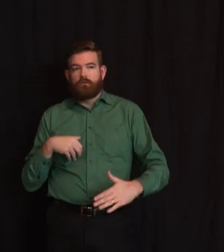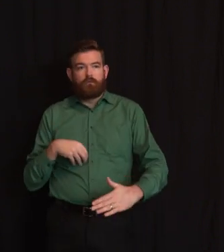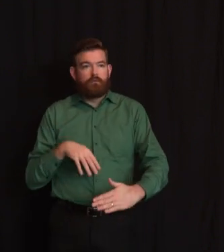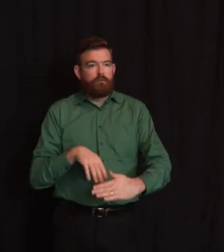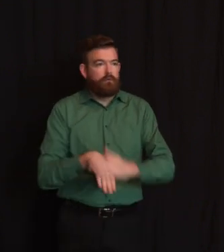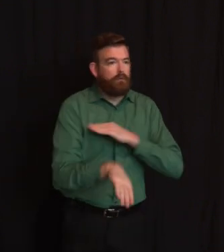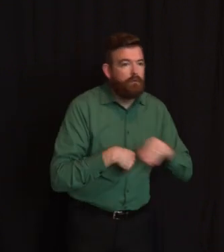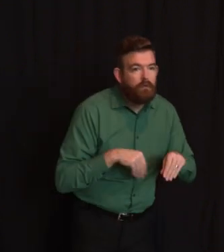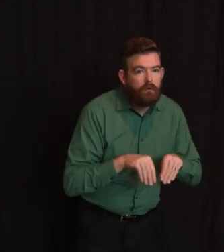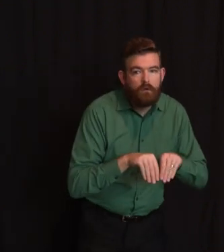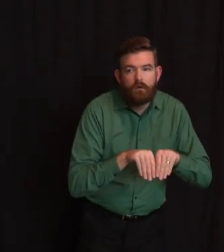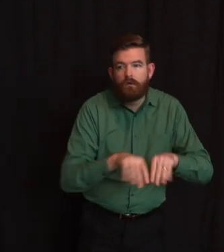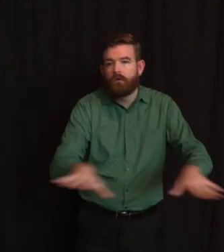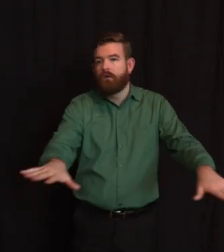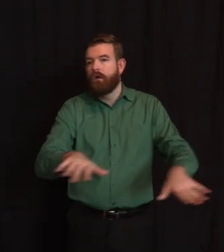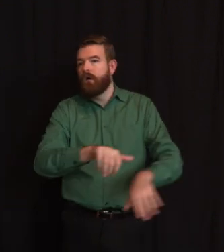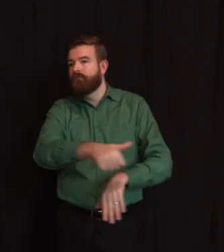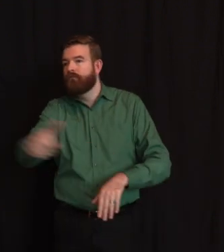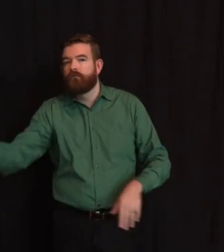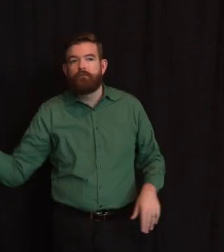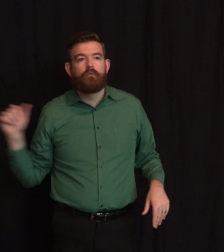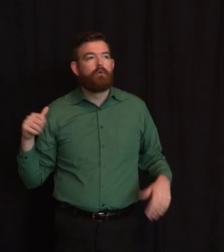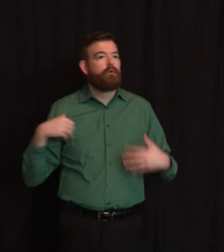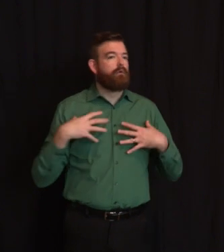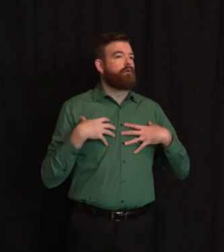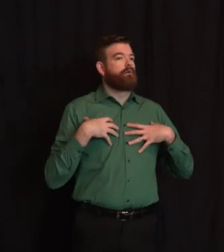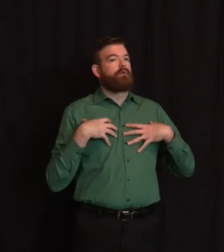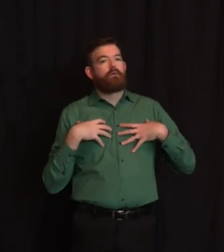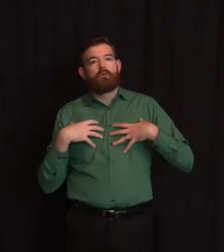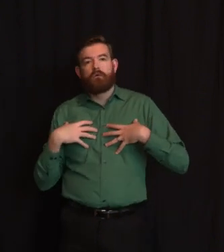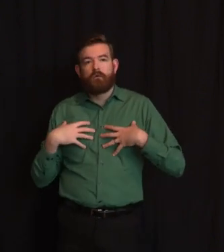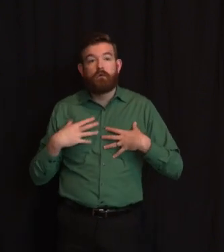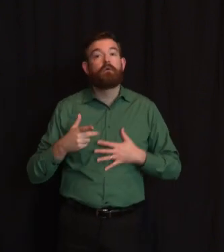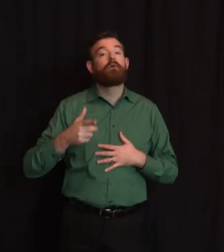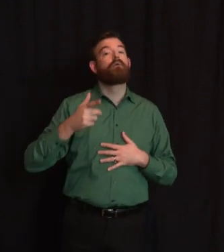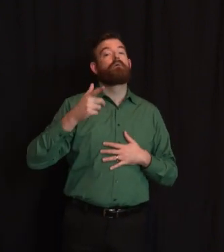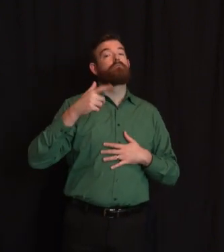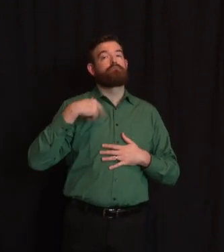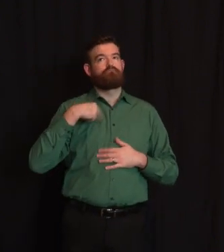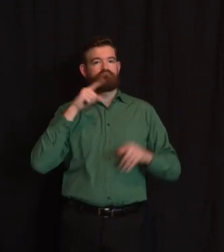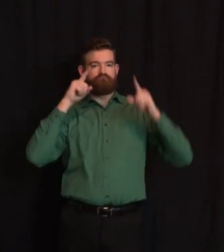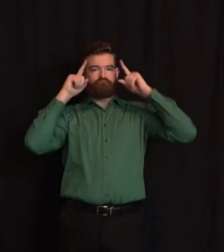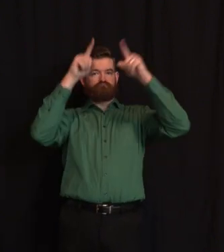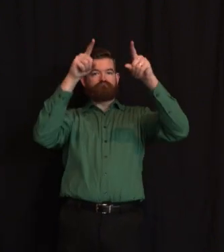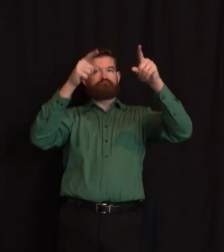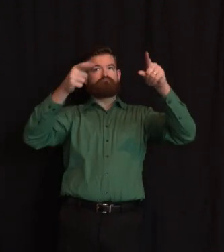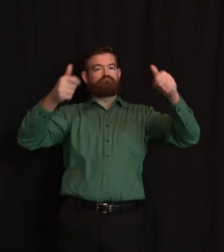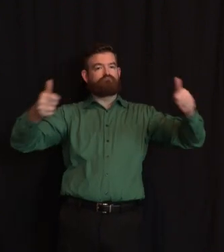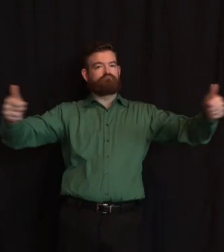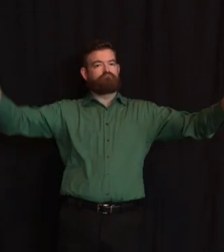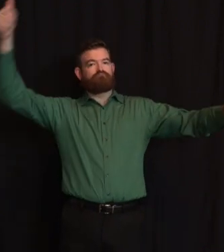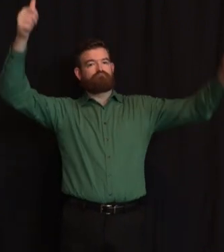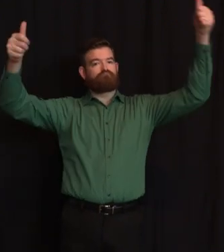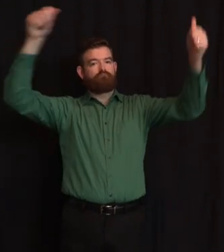expect a standard of care here and we will not relent on that. So with that, thank you,